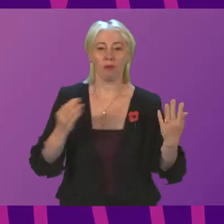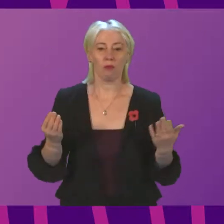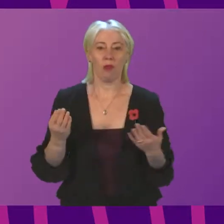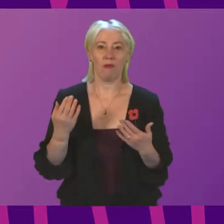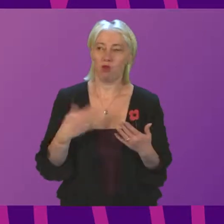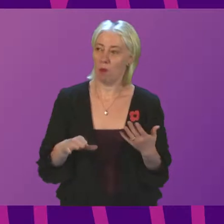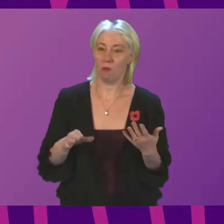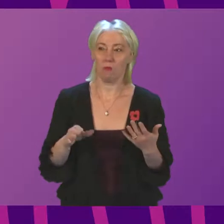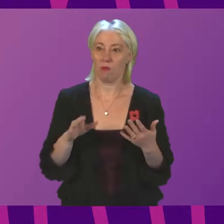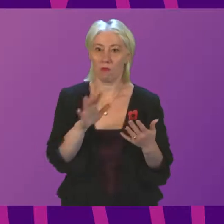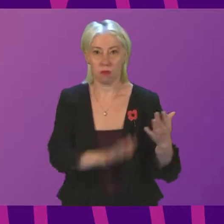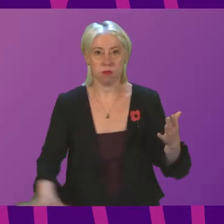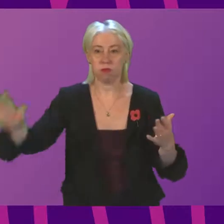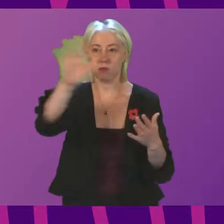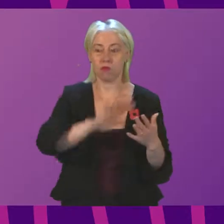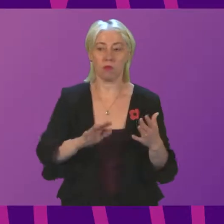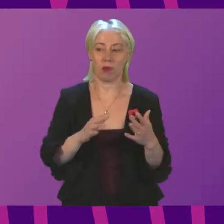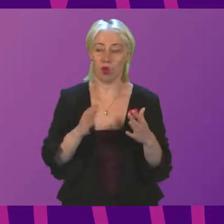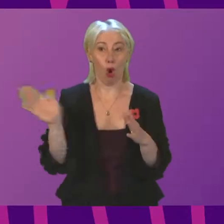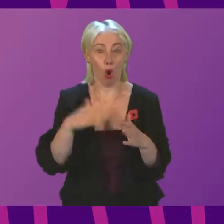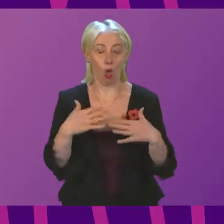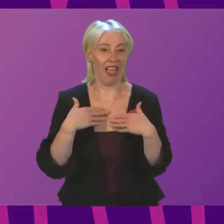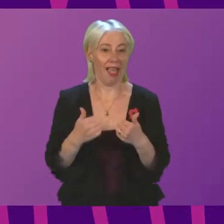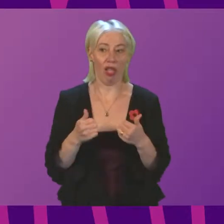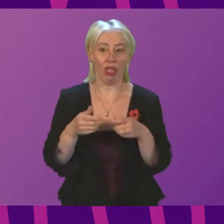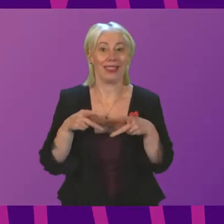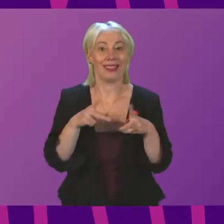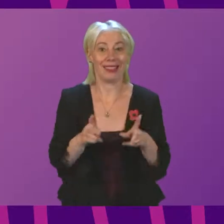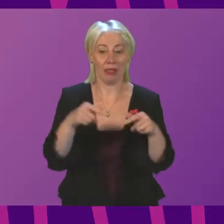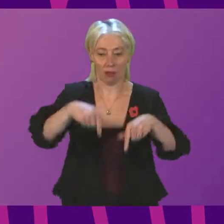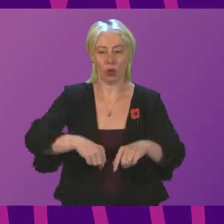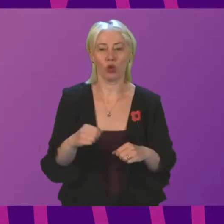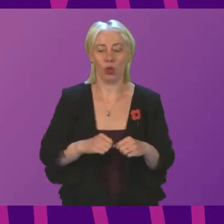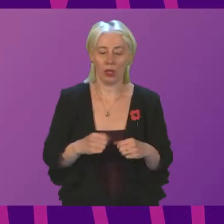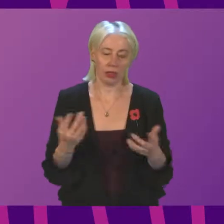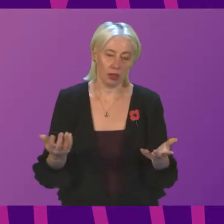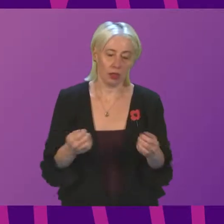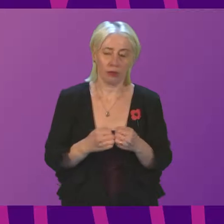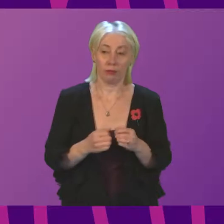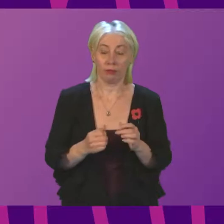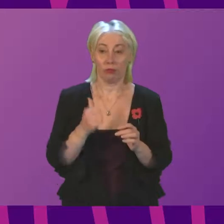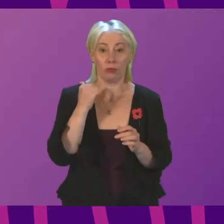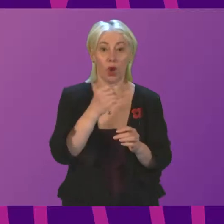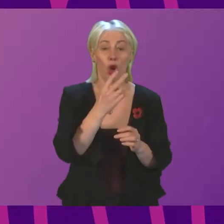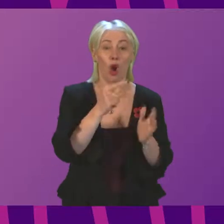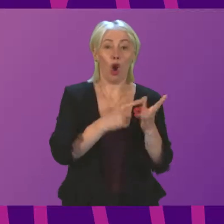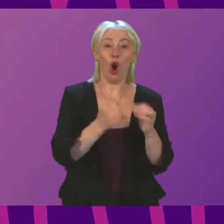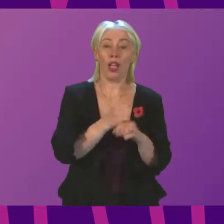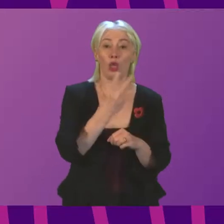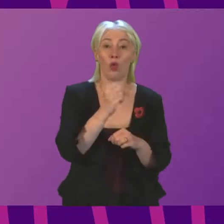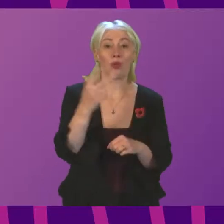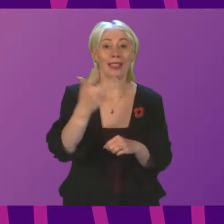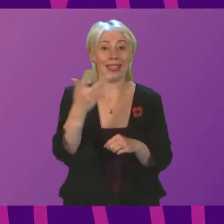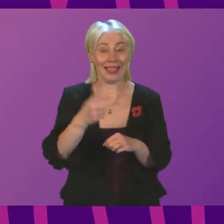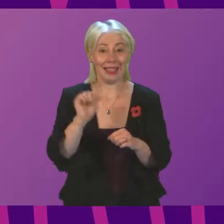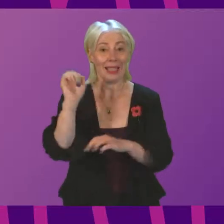pressures that there are on the whole healthcare system within Scotland. As an illustration of that, in August 2018, the Scottish Ambulance